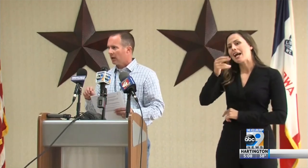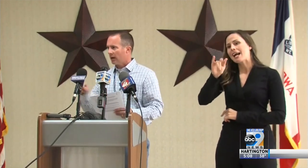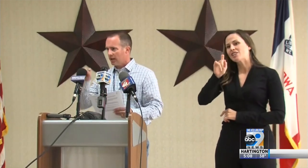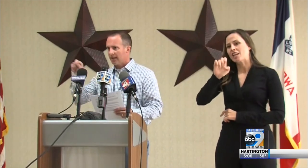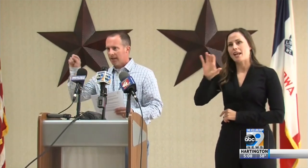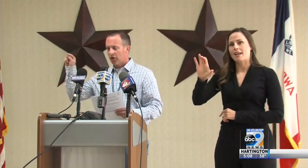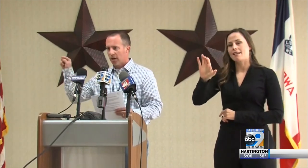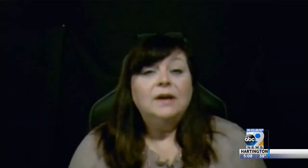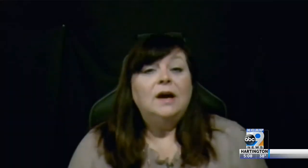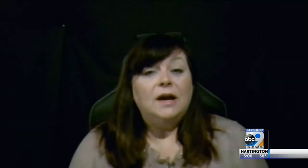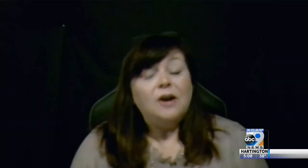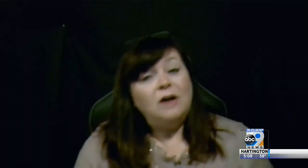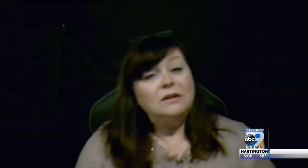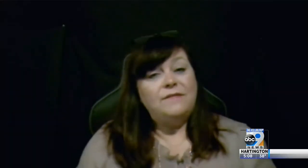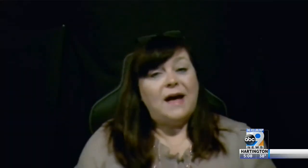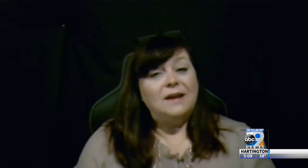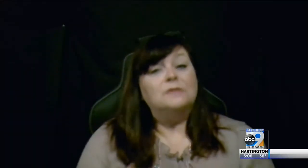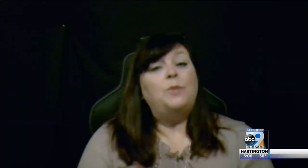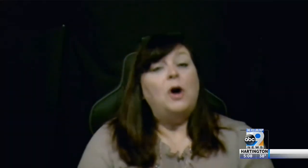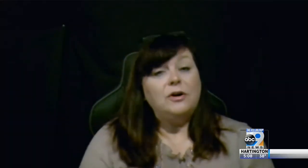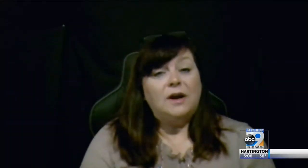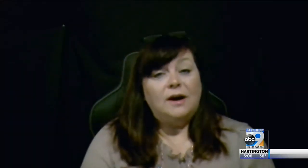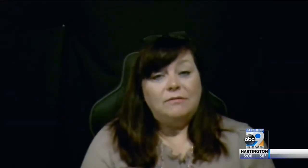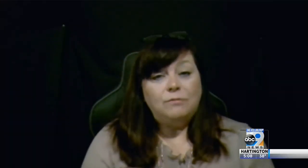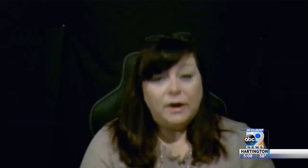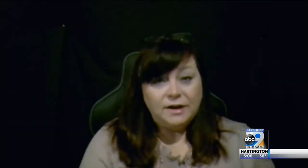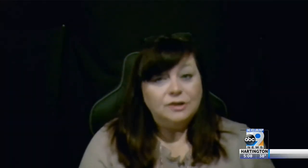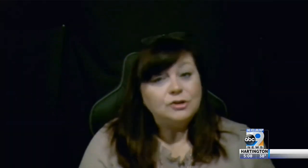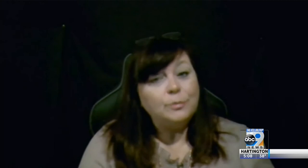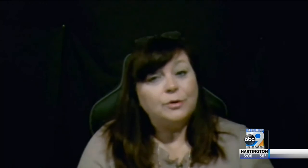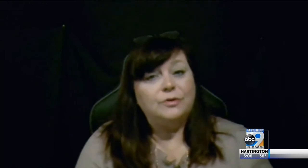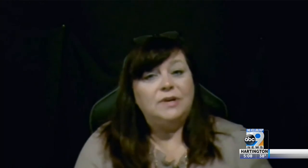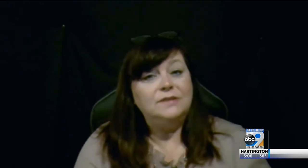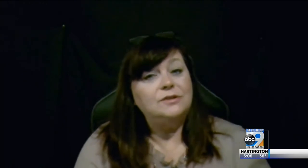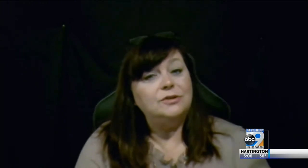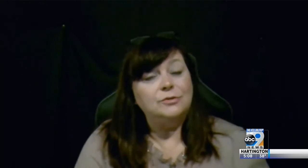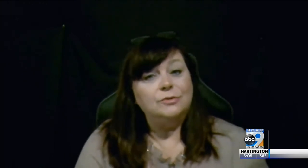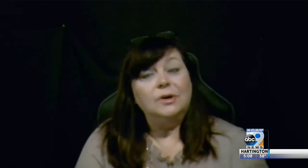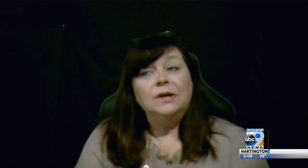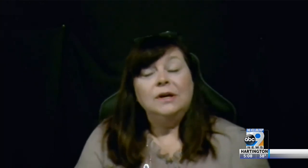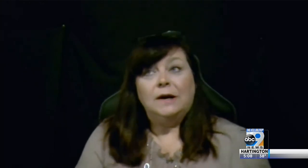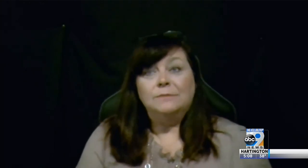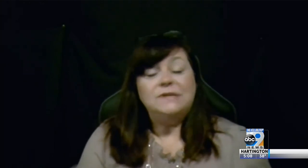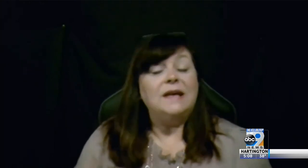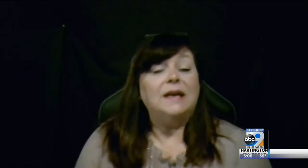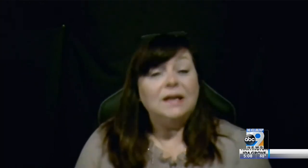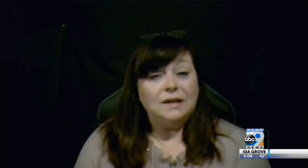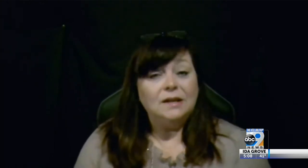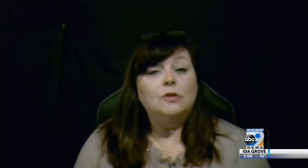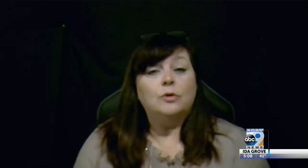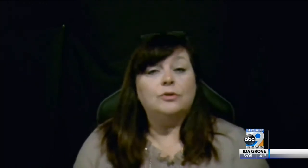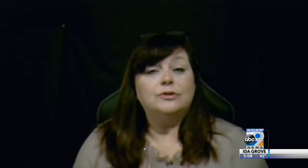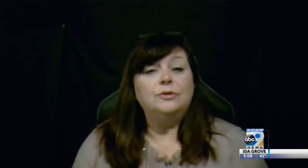laughter and all of that is part of what an interpreter needs to take in in order to